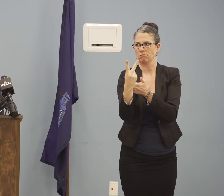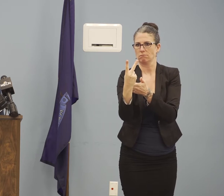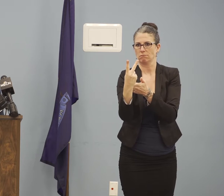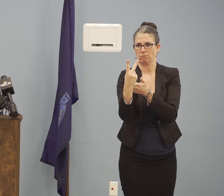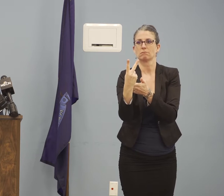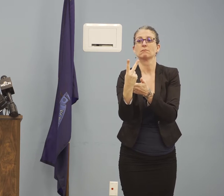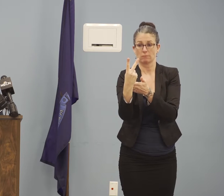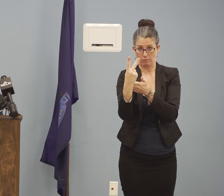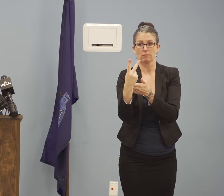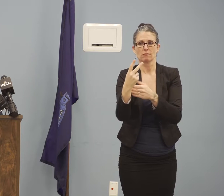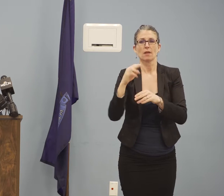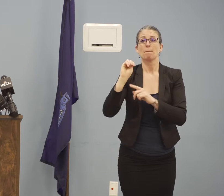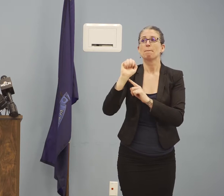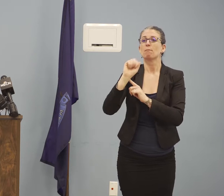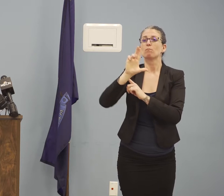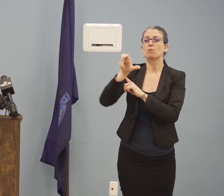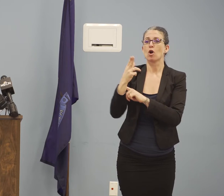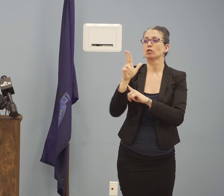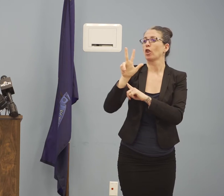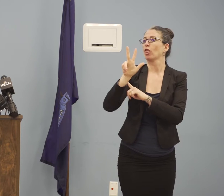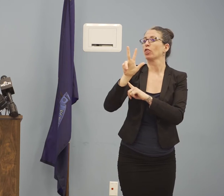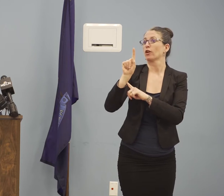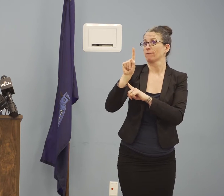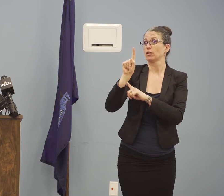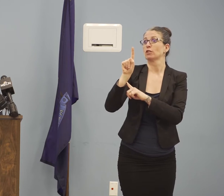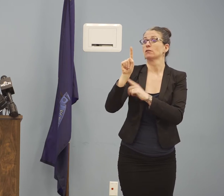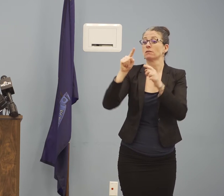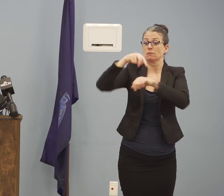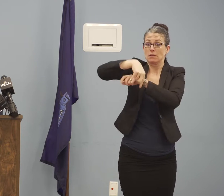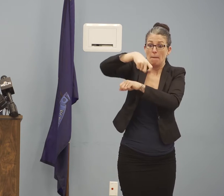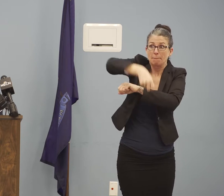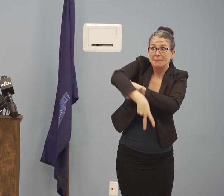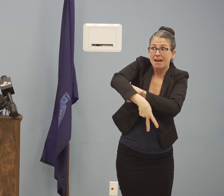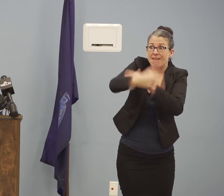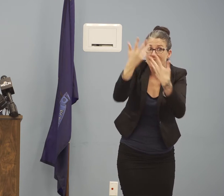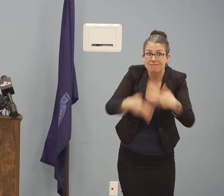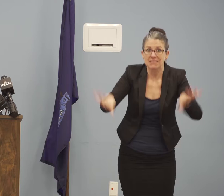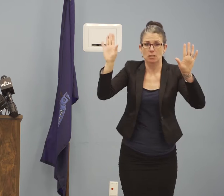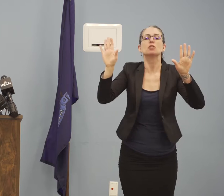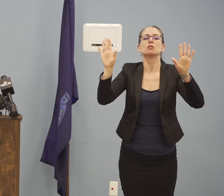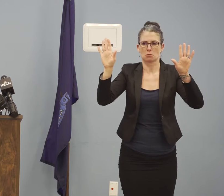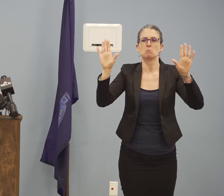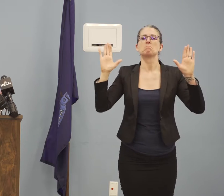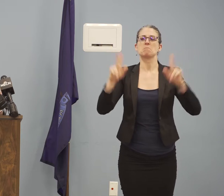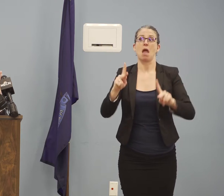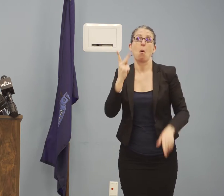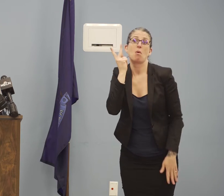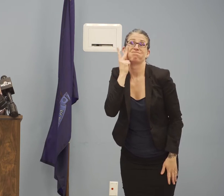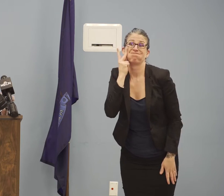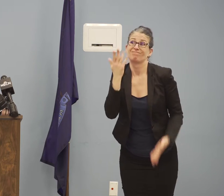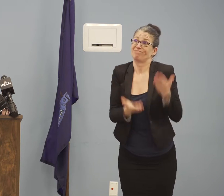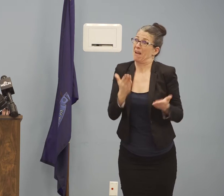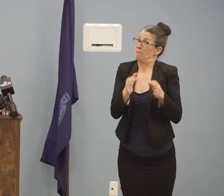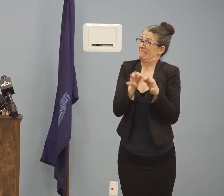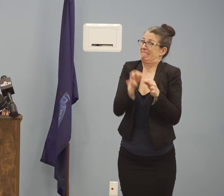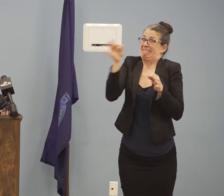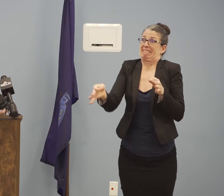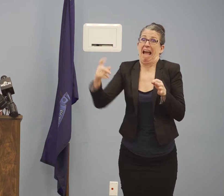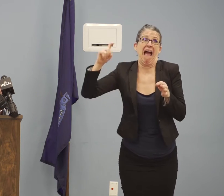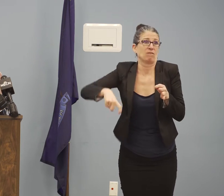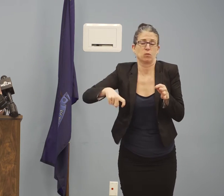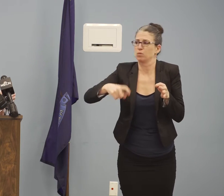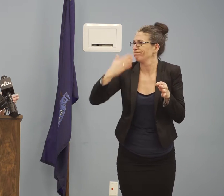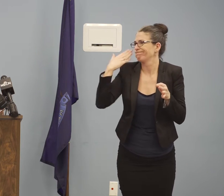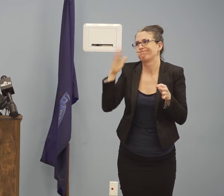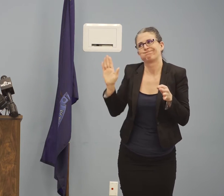31st. And it is subject to review and renewal. Carry-out, deliver-home delivery,